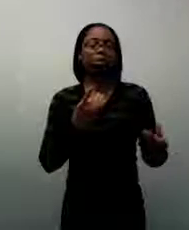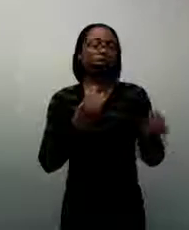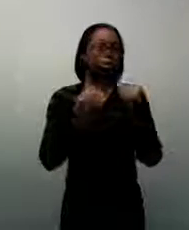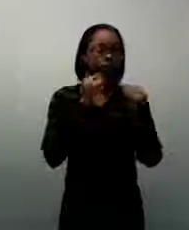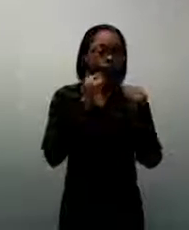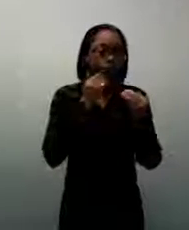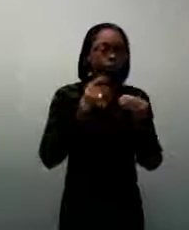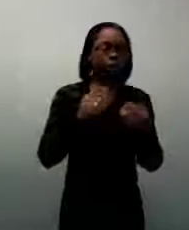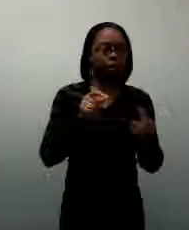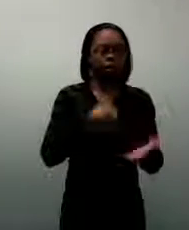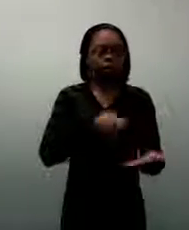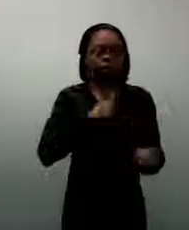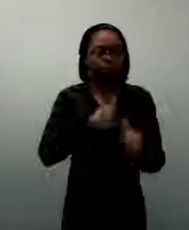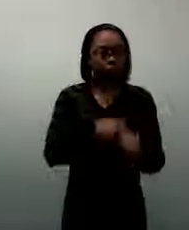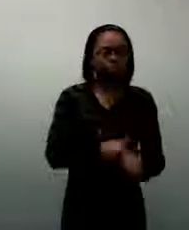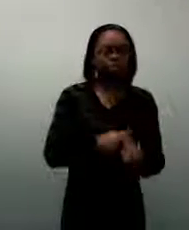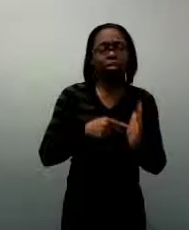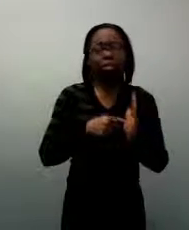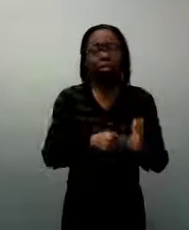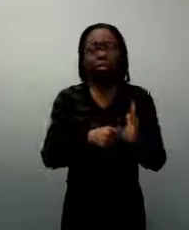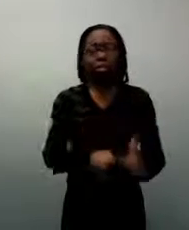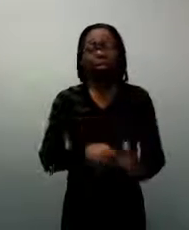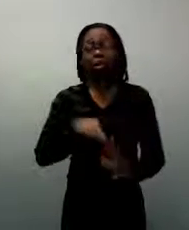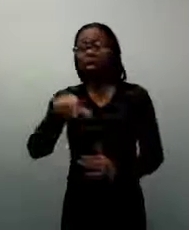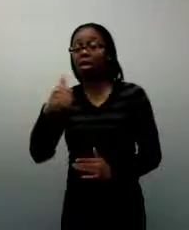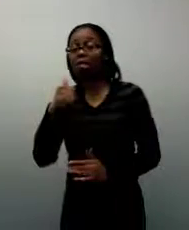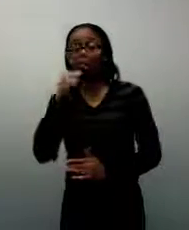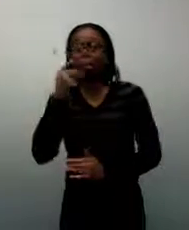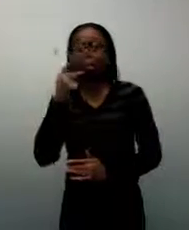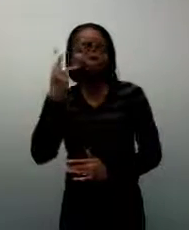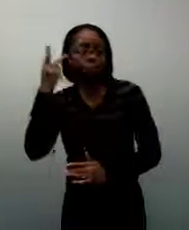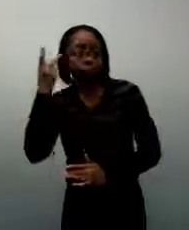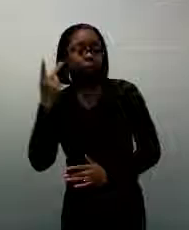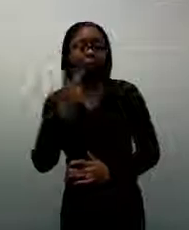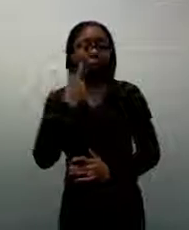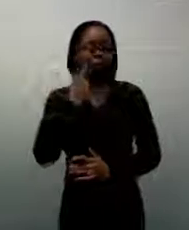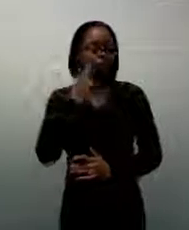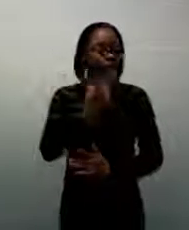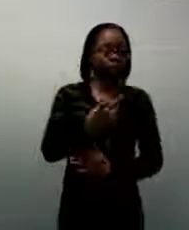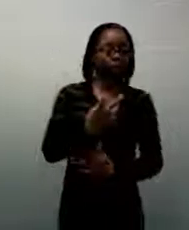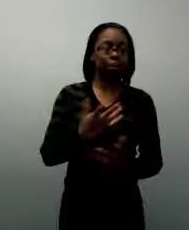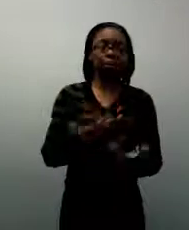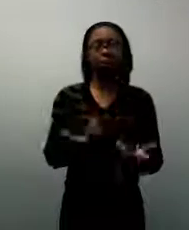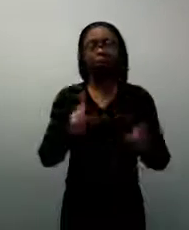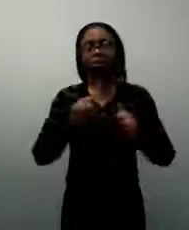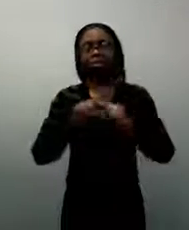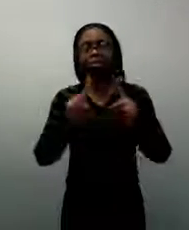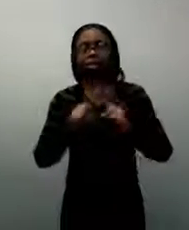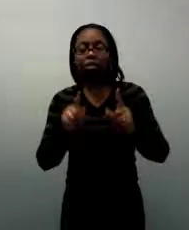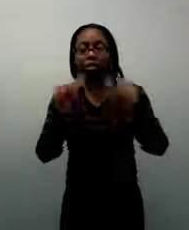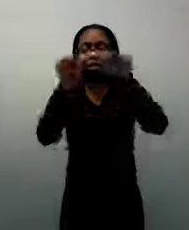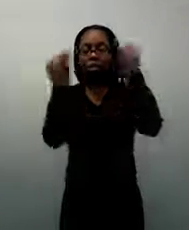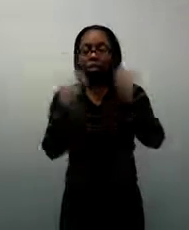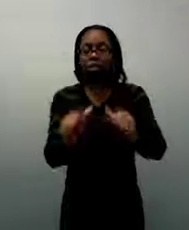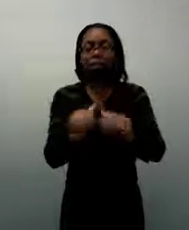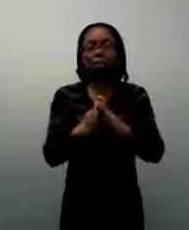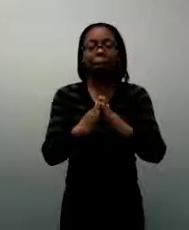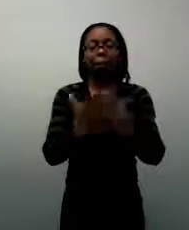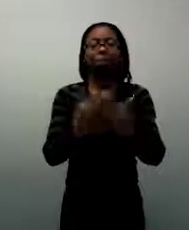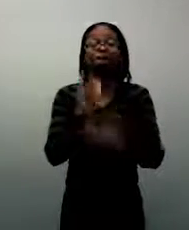of her parents and other people that she had seen. There are different shapes of books, and that's one thing that we may